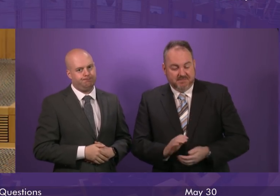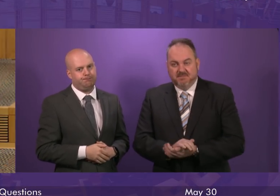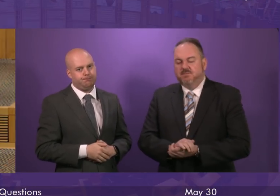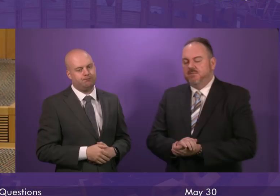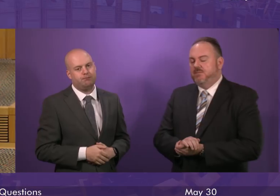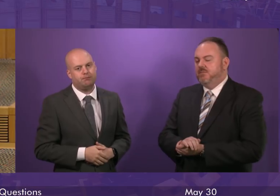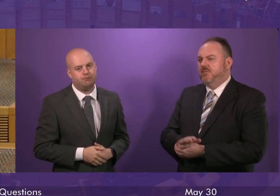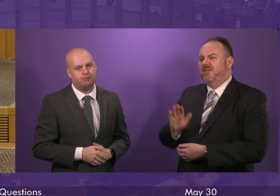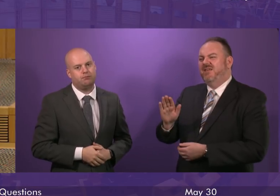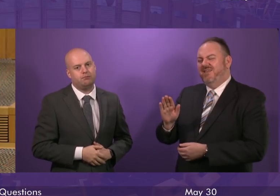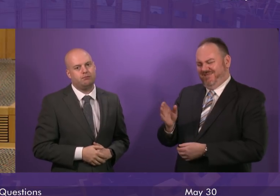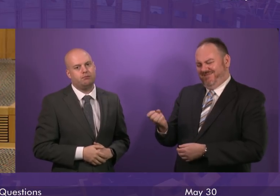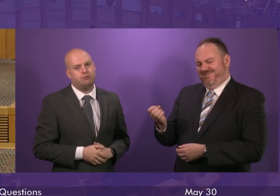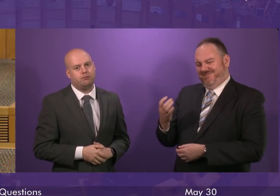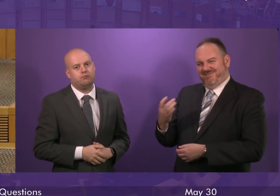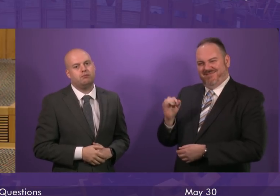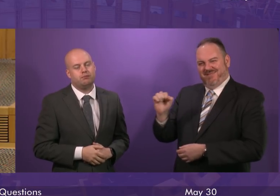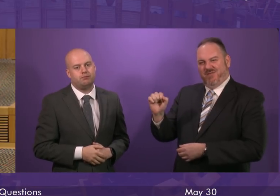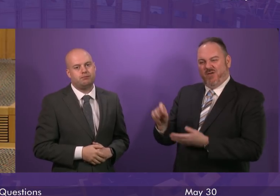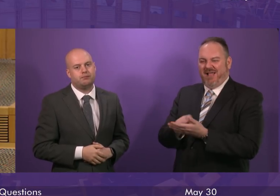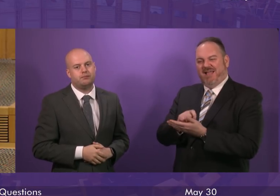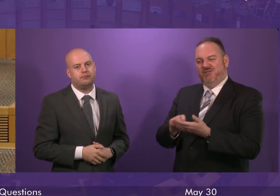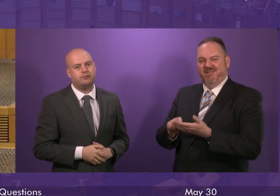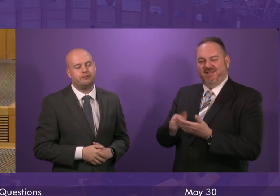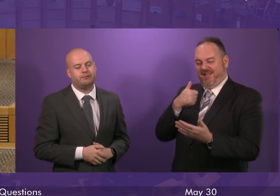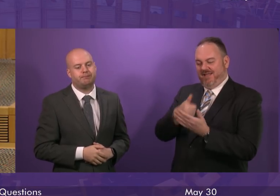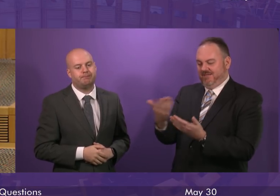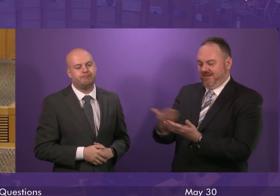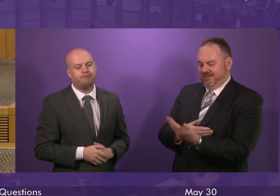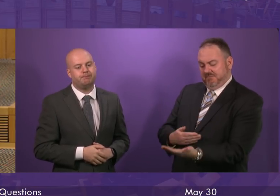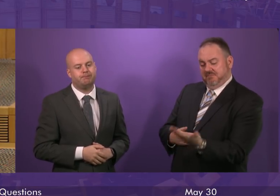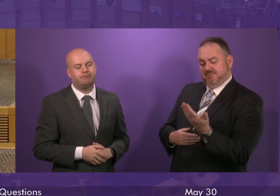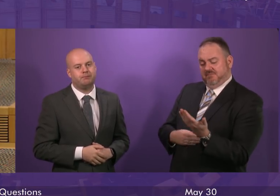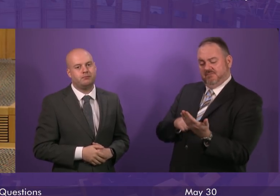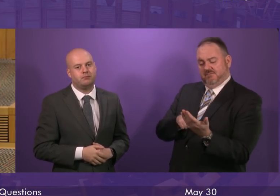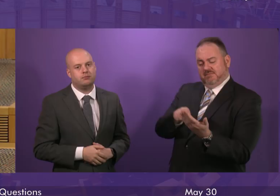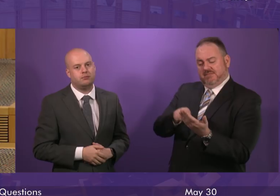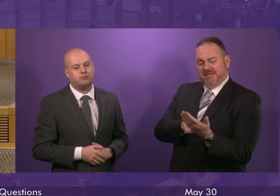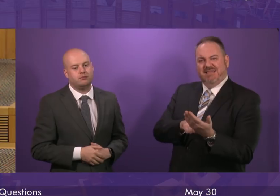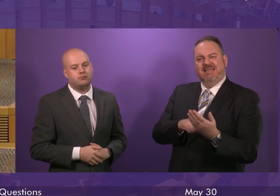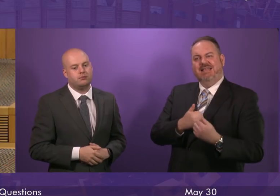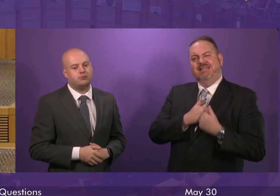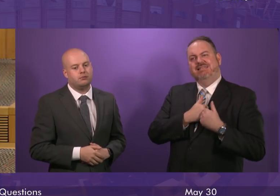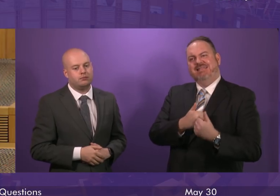But Nicola Sturgeon's election letter to me addressed dear Edna